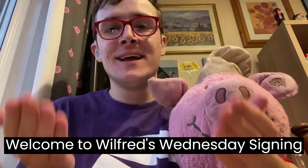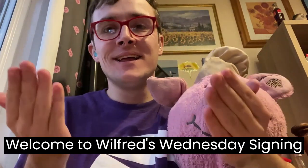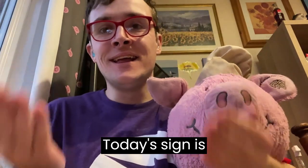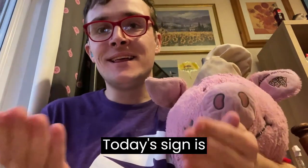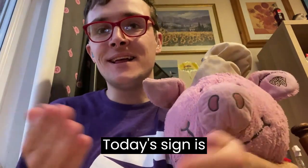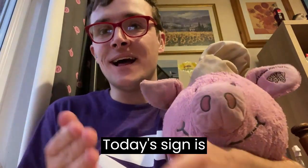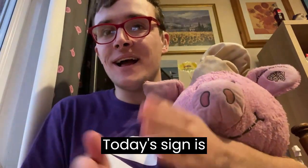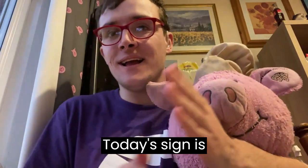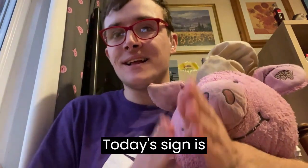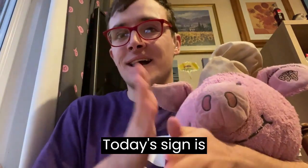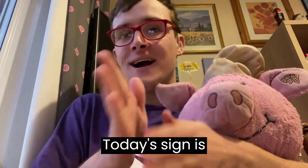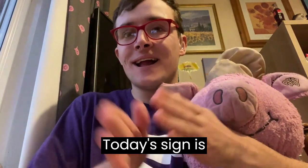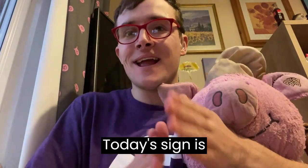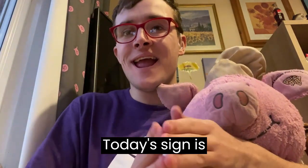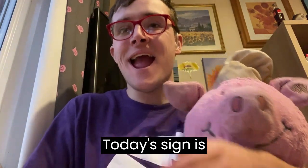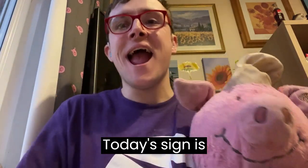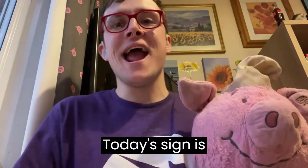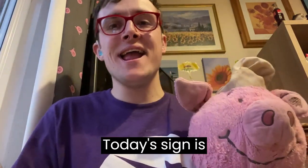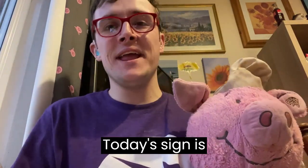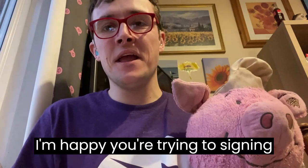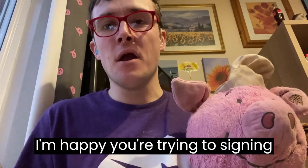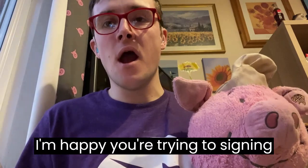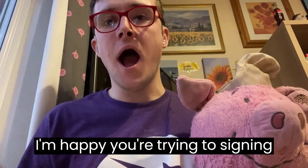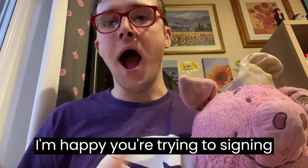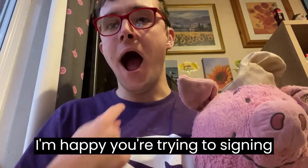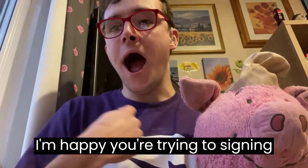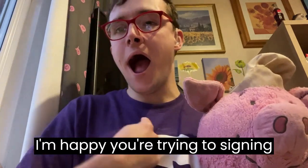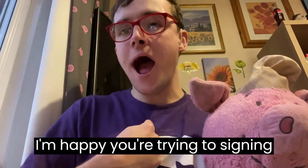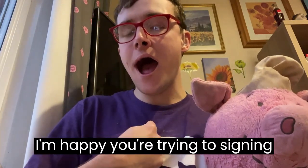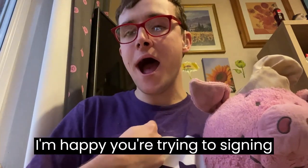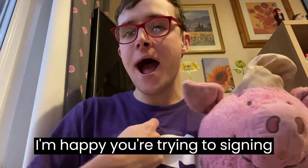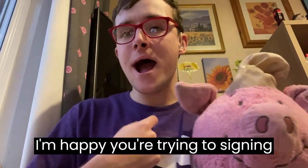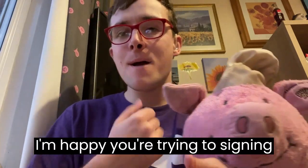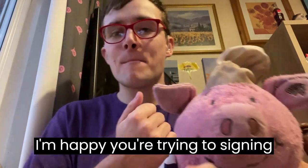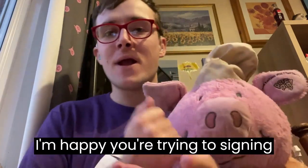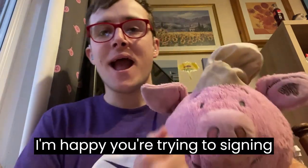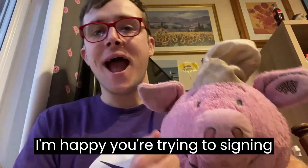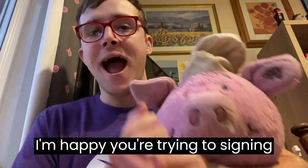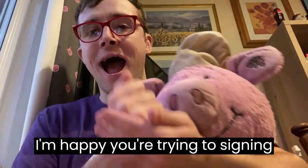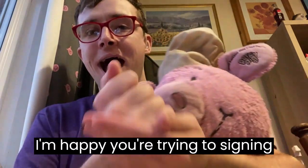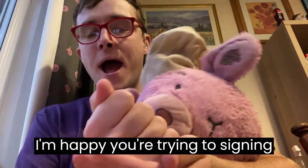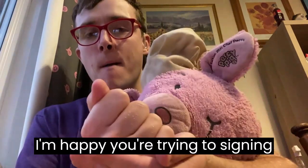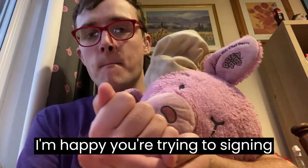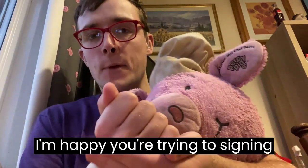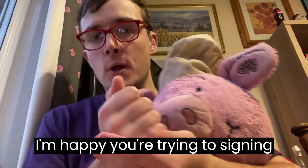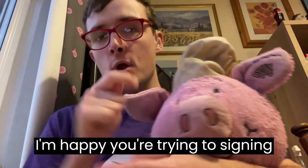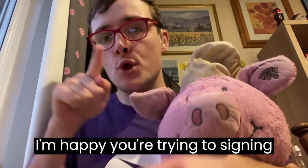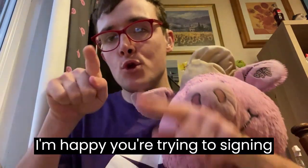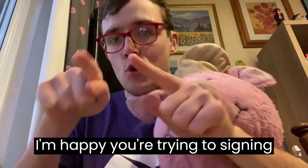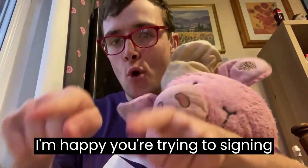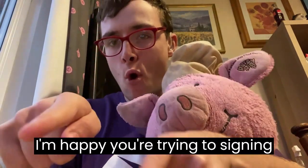You guys started here. I'm happy you